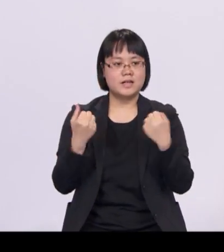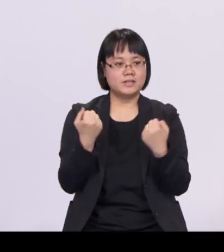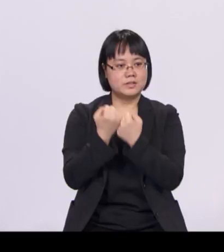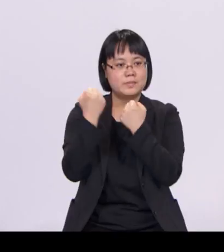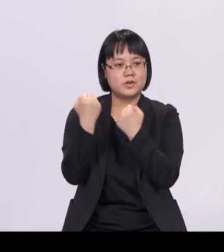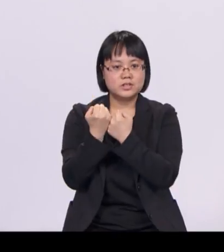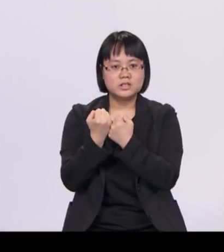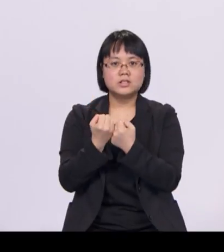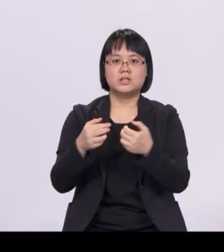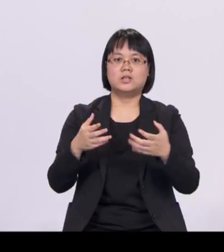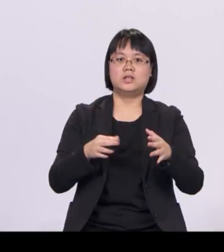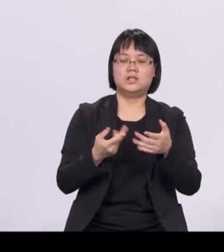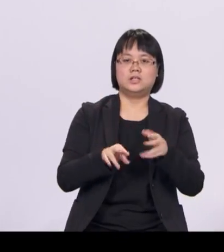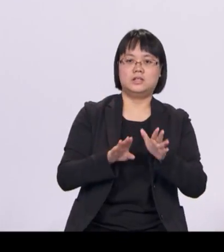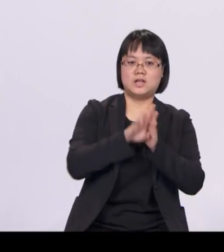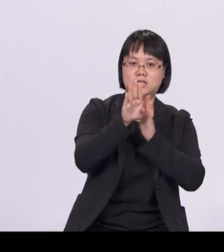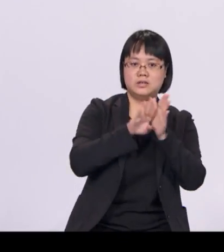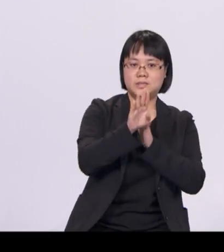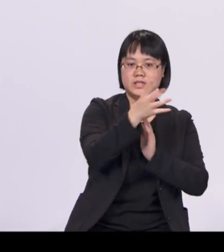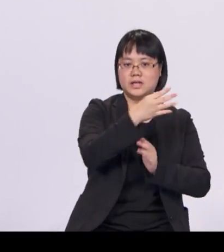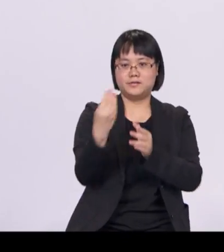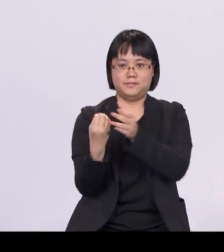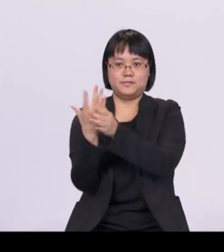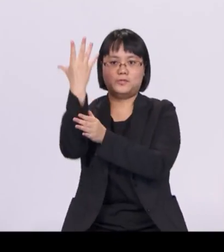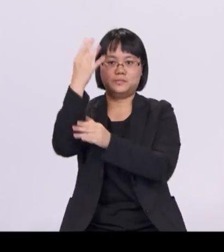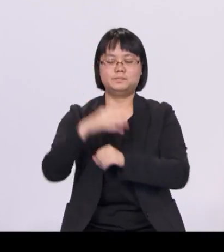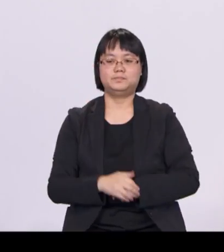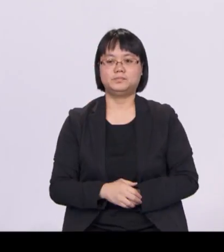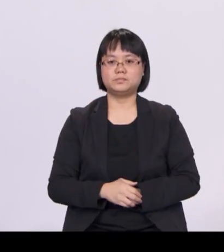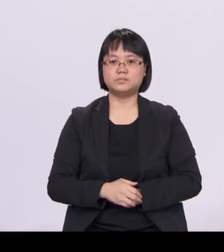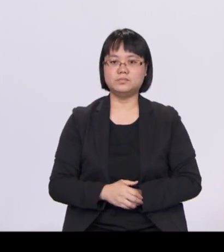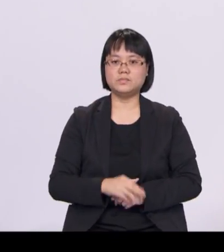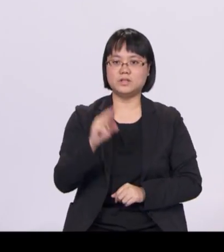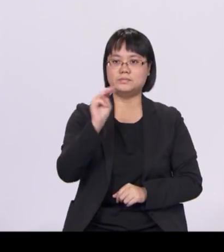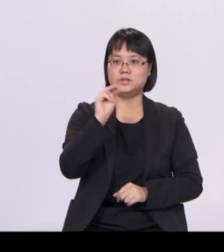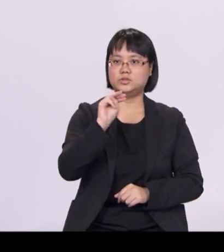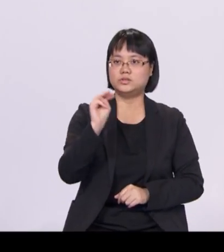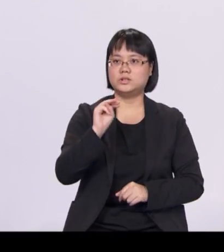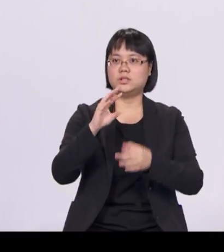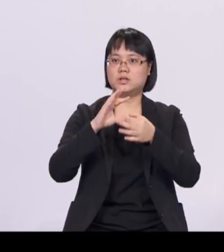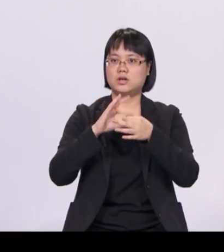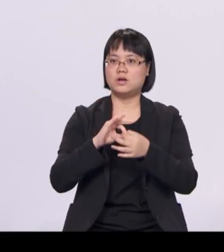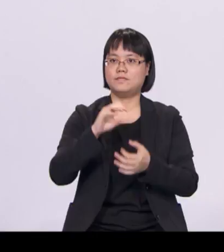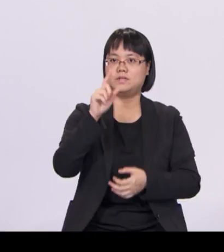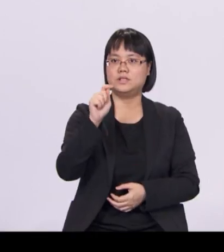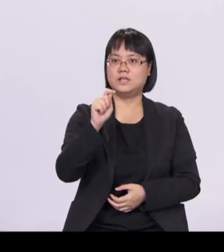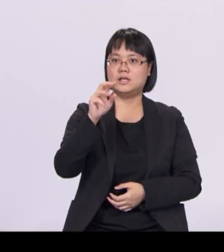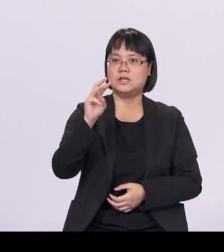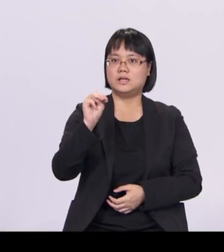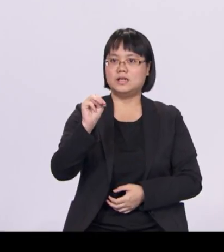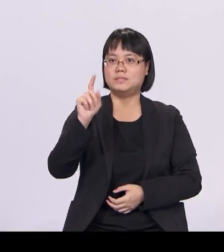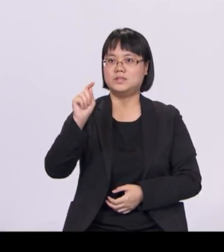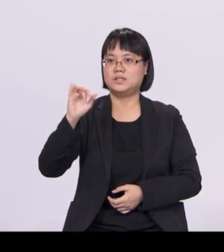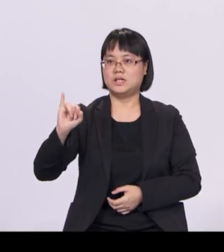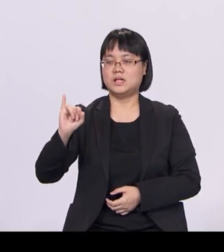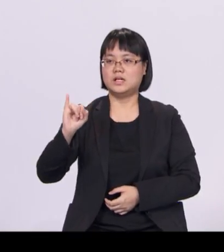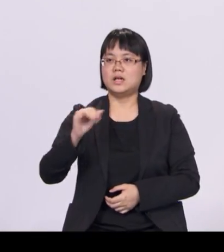and economic growth. The Minister for Trade and Industry Industry and the Senior Minister of State for Law and Finance